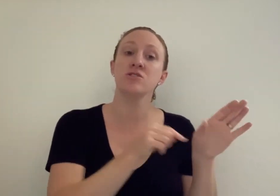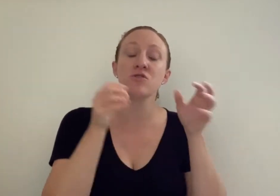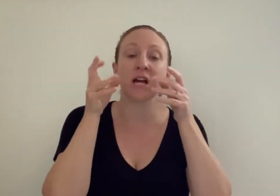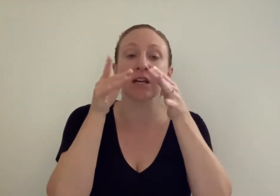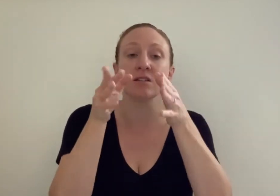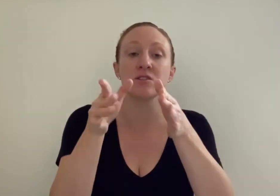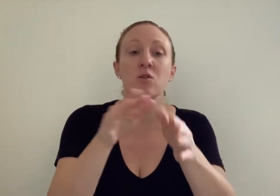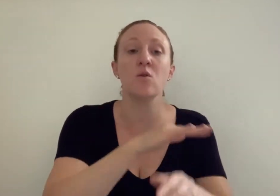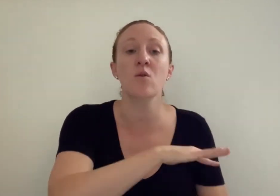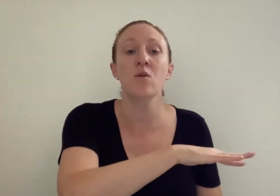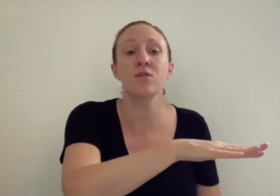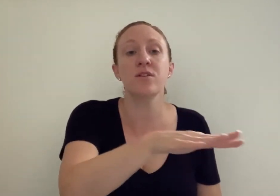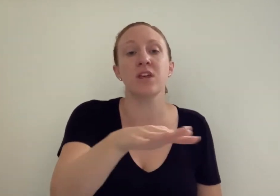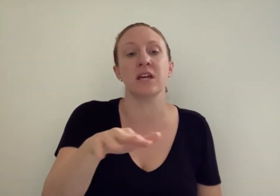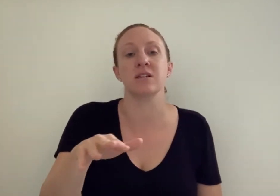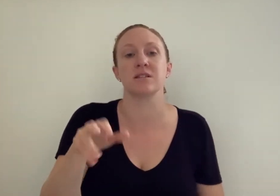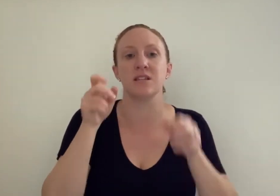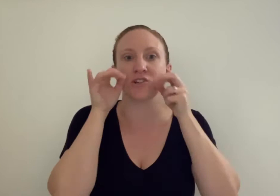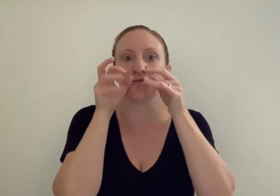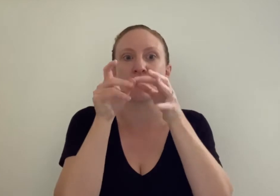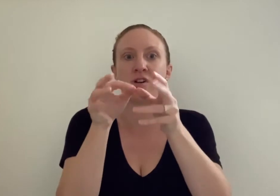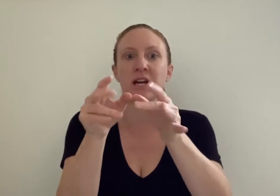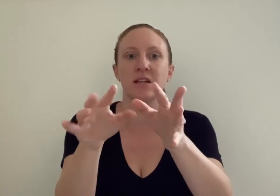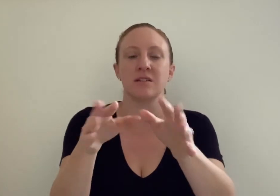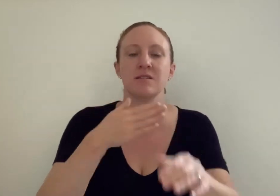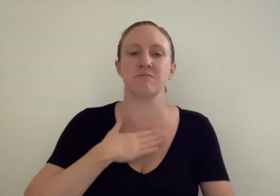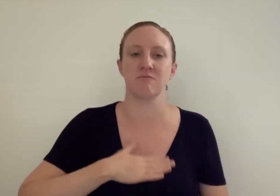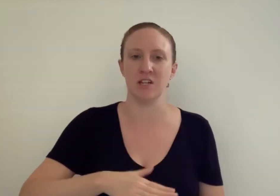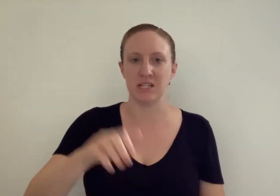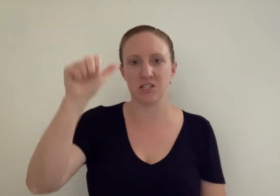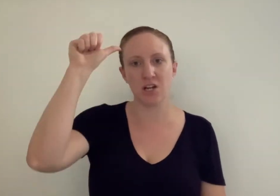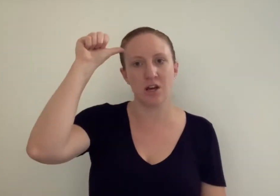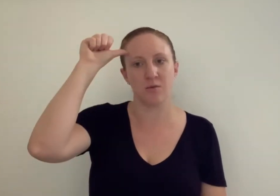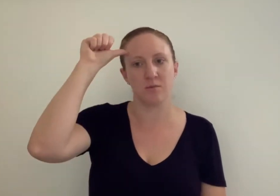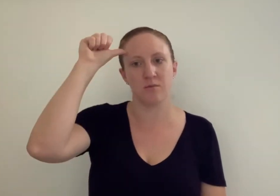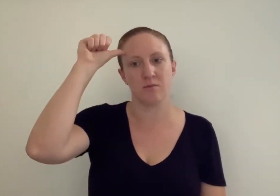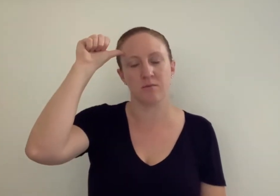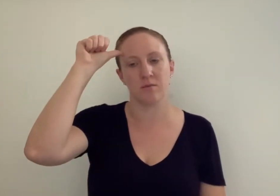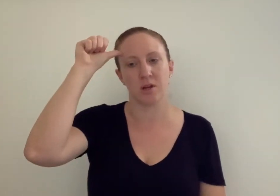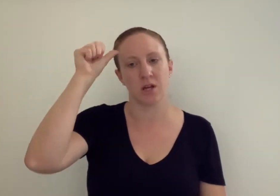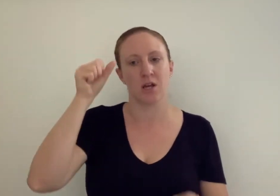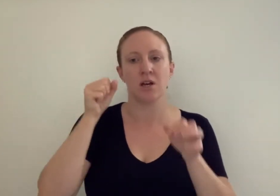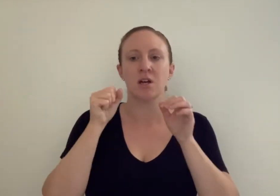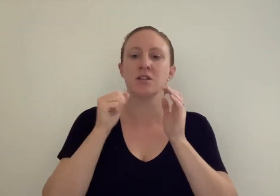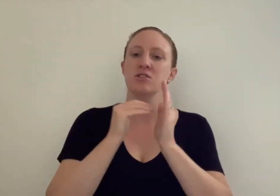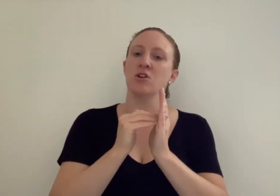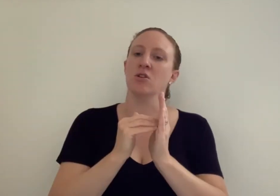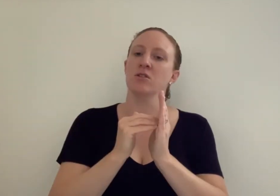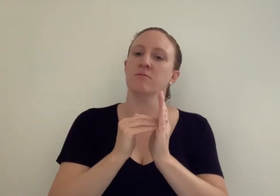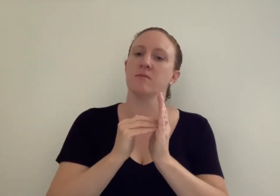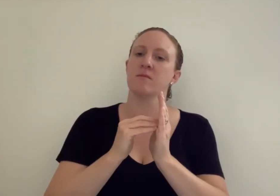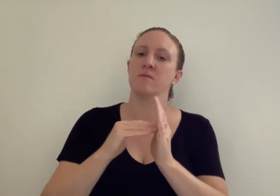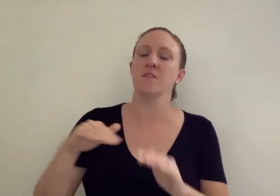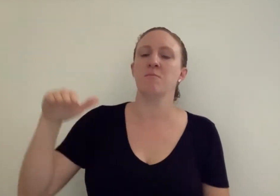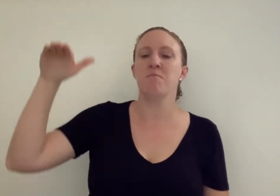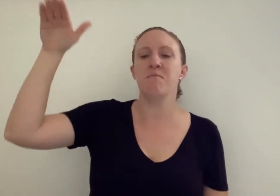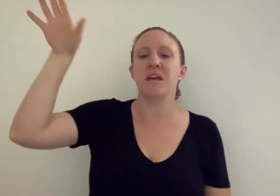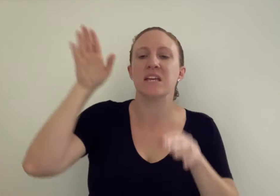dragons all the things that dragons need to know. Sog, the biggest